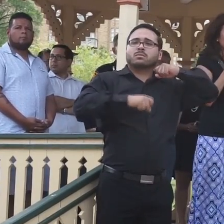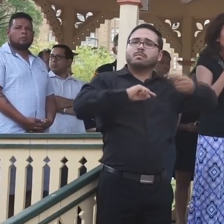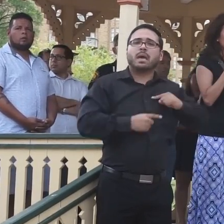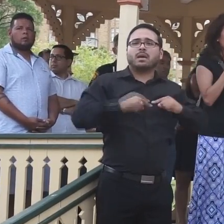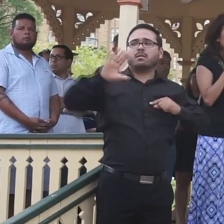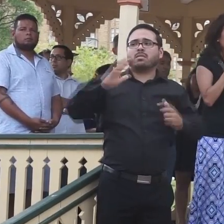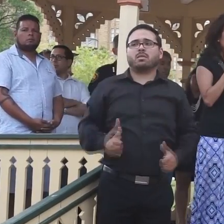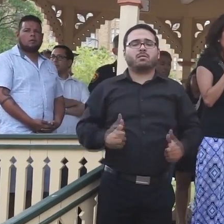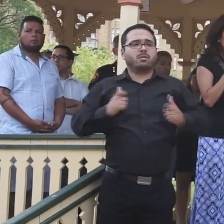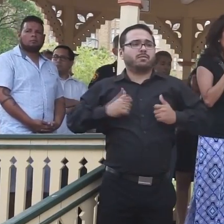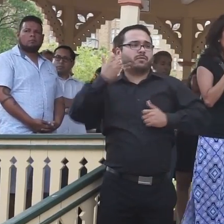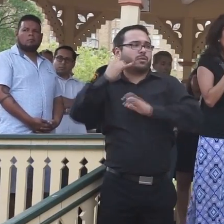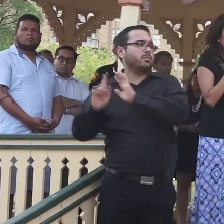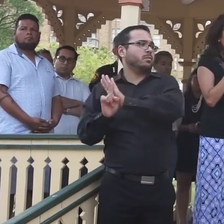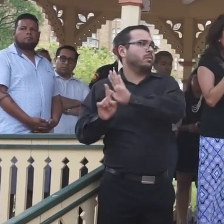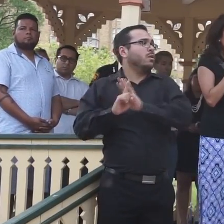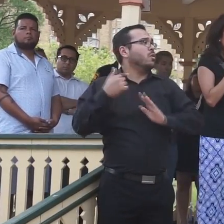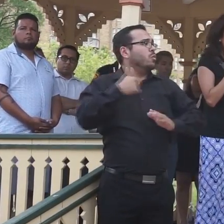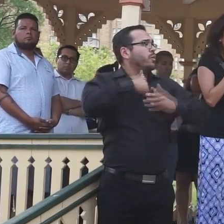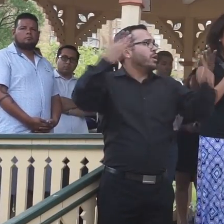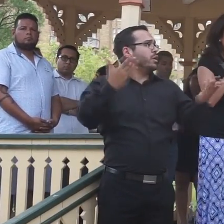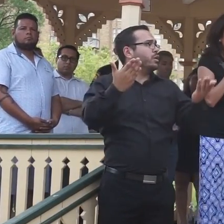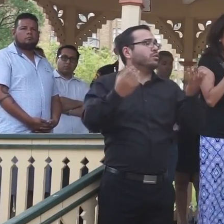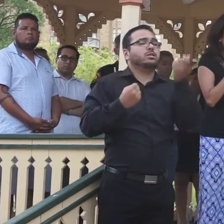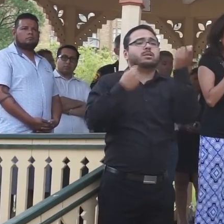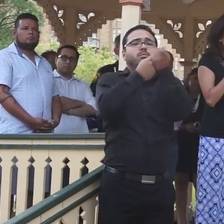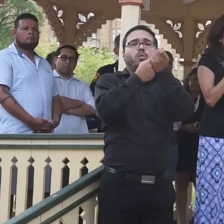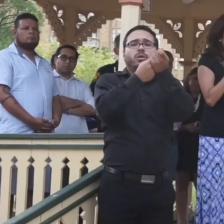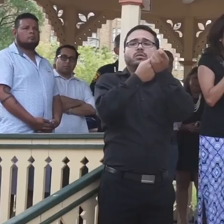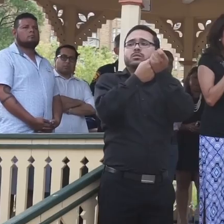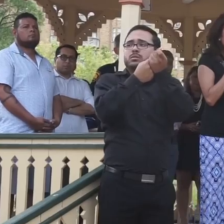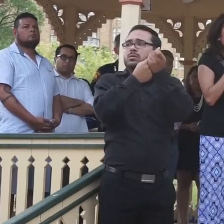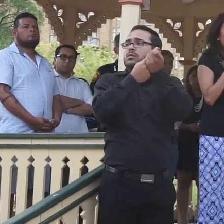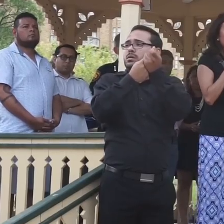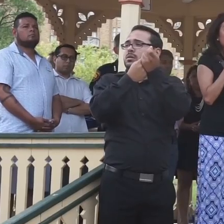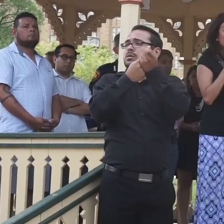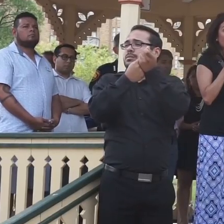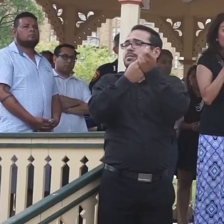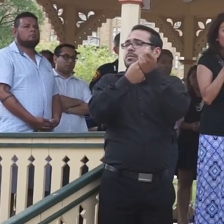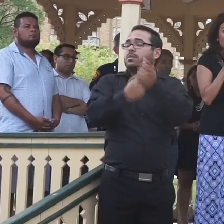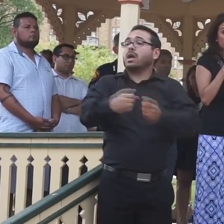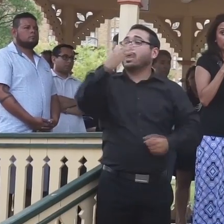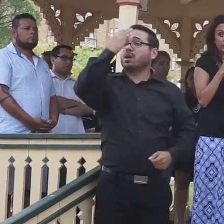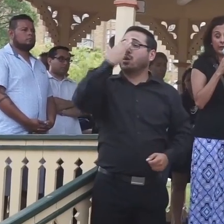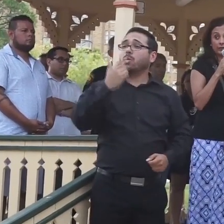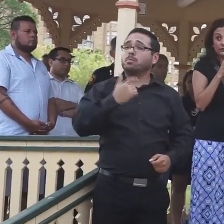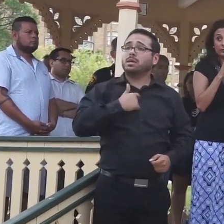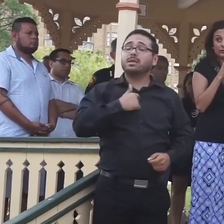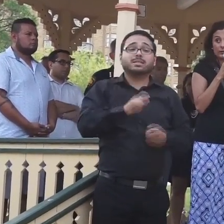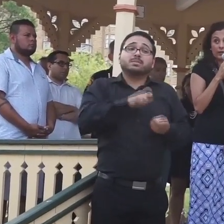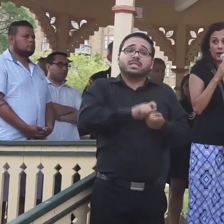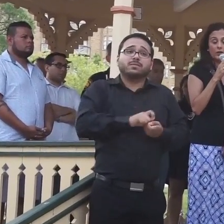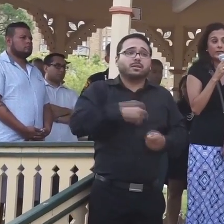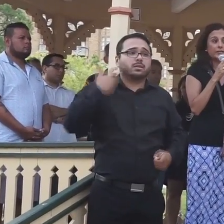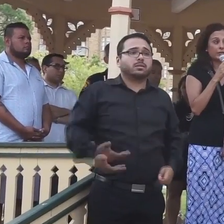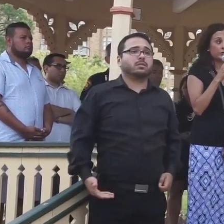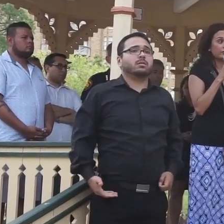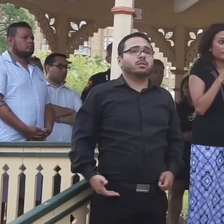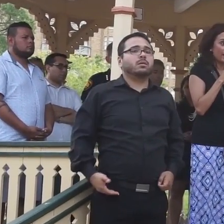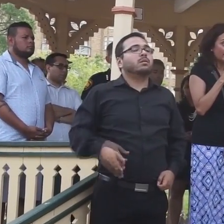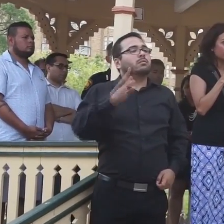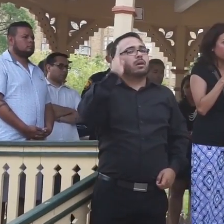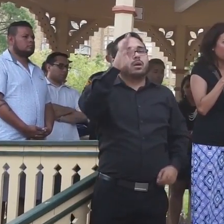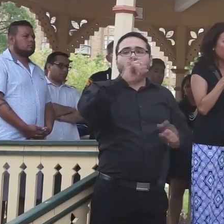here to stand with you, we are here to support you. And know that myself and particularly, I will